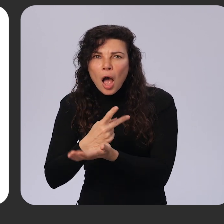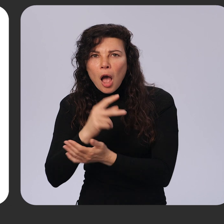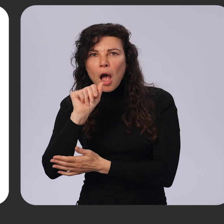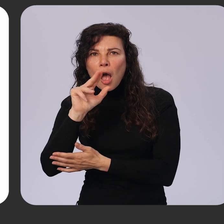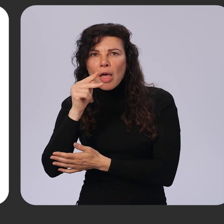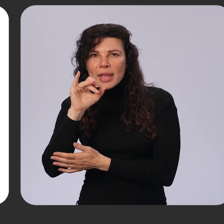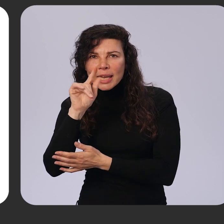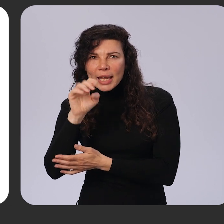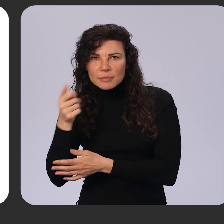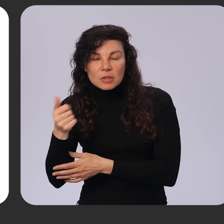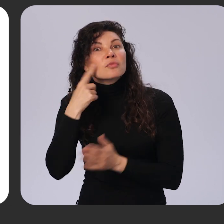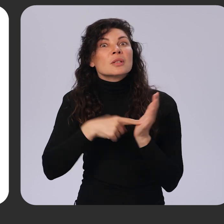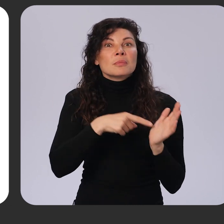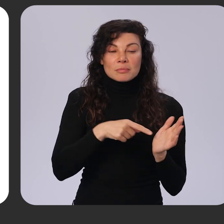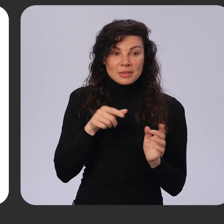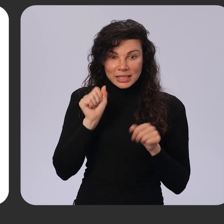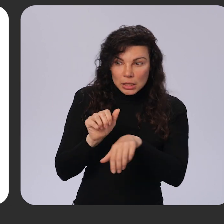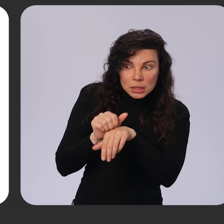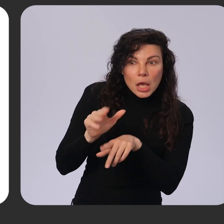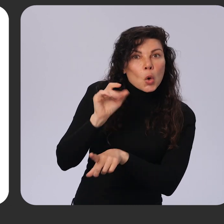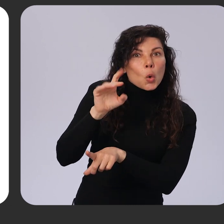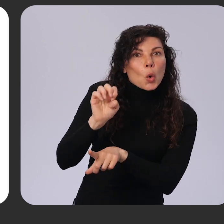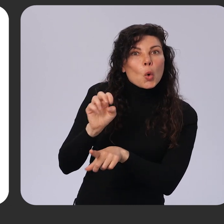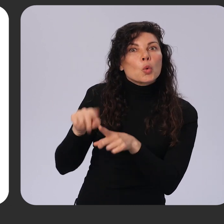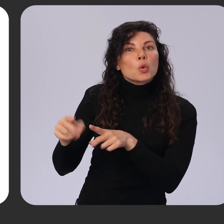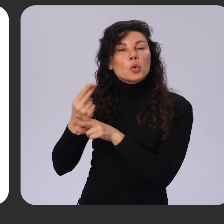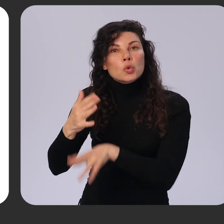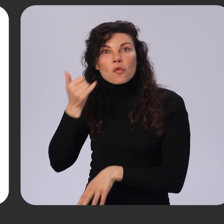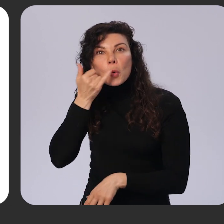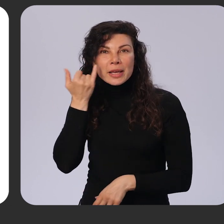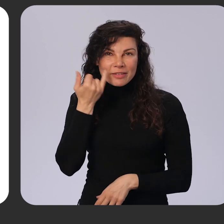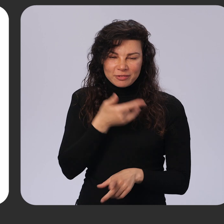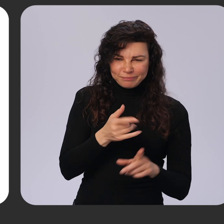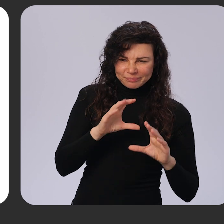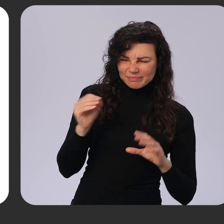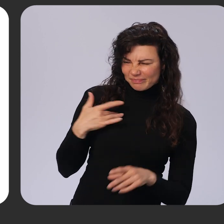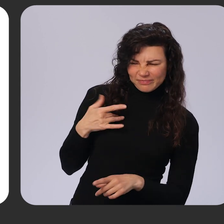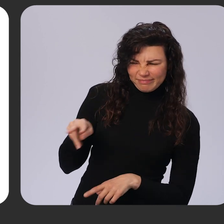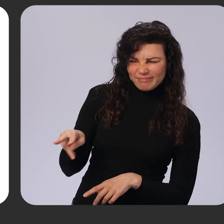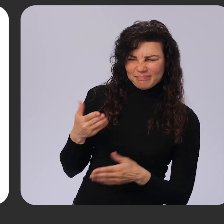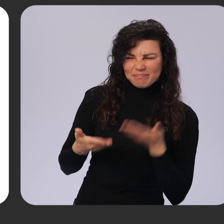they can send a code to the user's phone if they deem the transaction might have a higher risk of fraudulent activity.